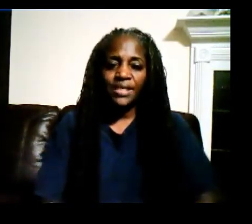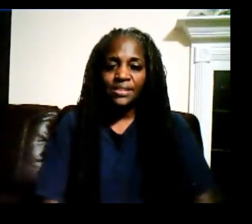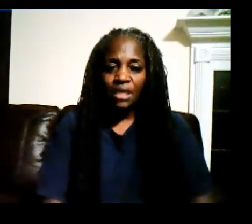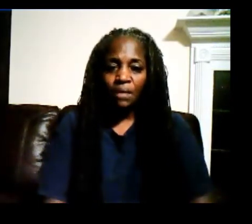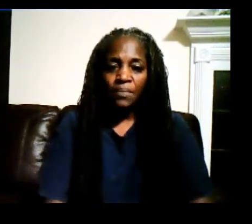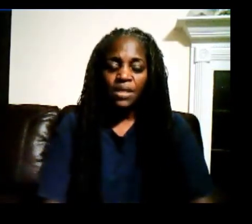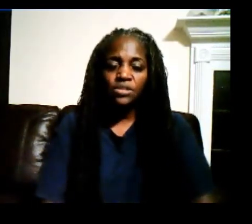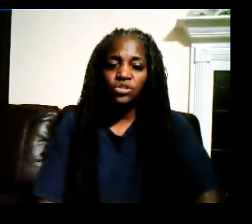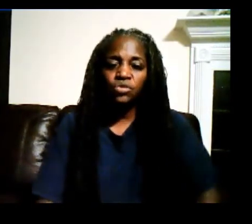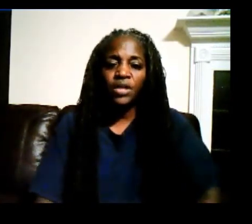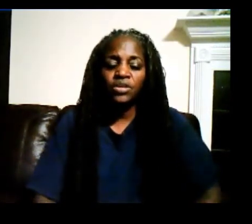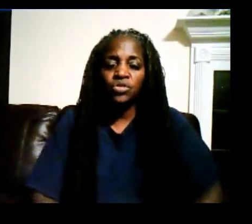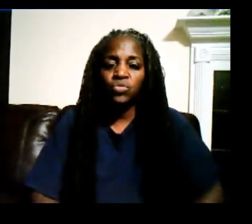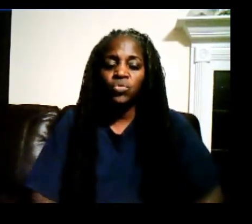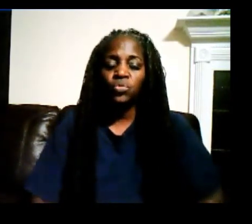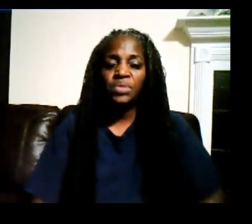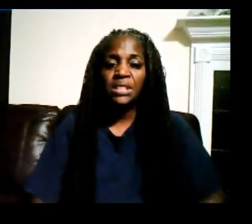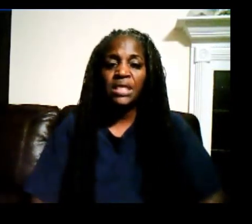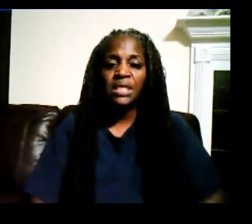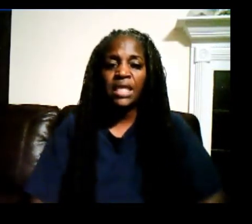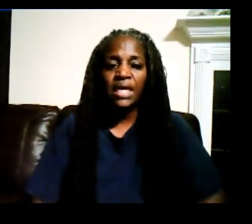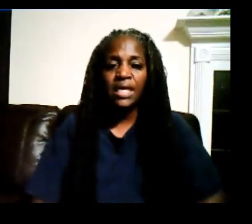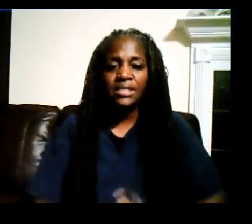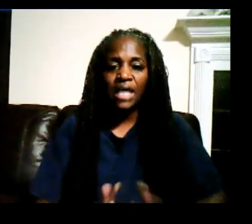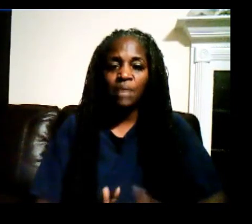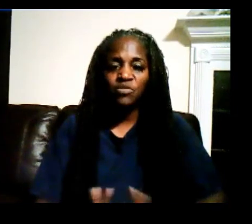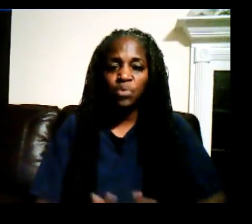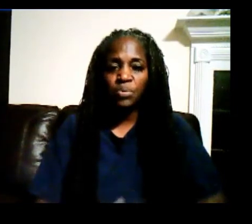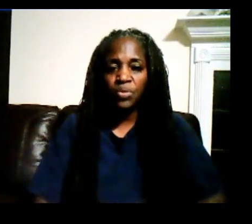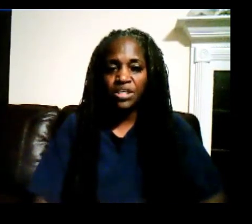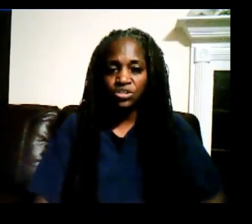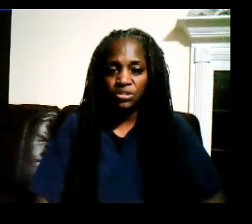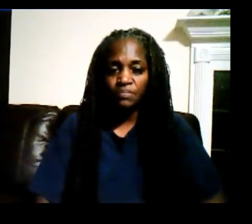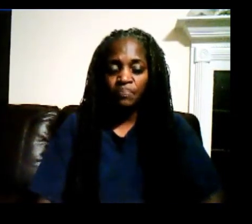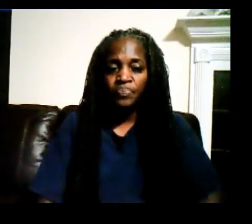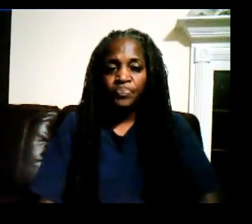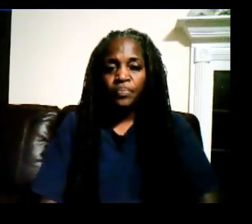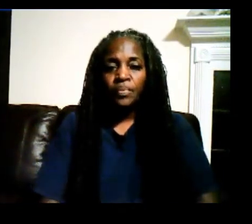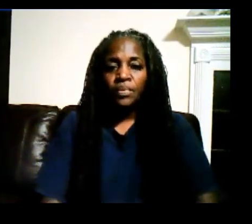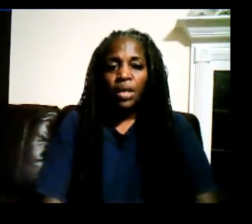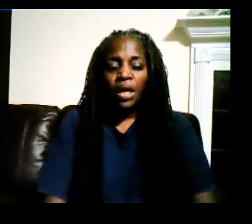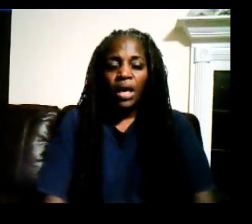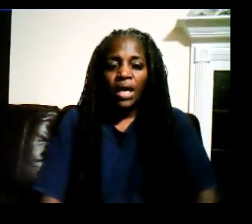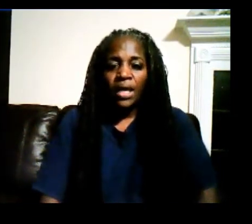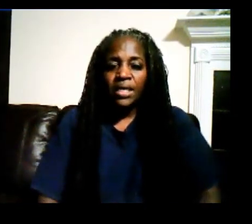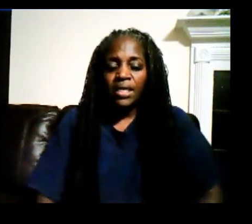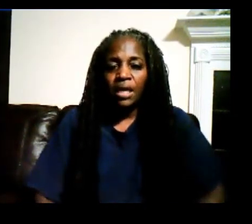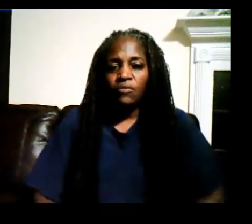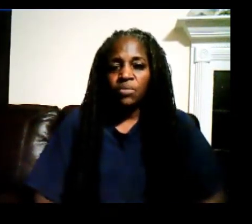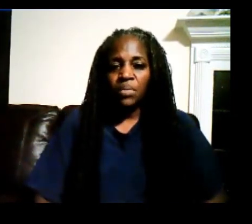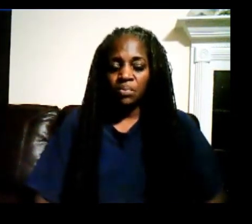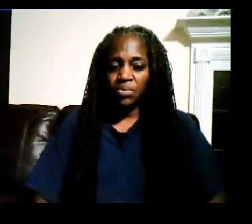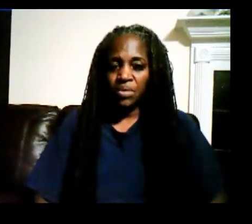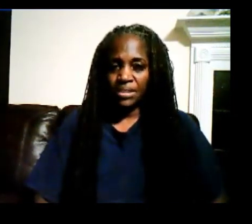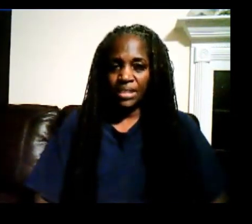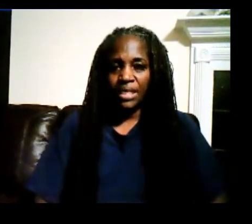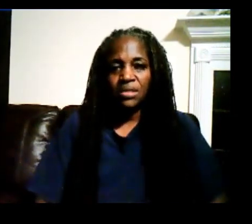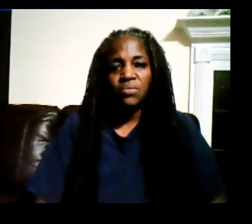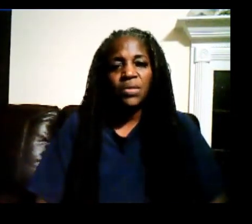heads up so that you will be in a time of preparation. And I cannot remember exactly what